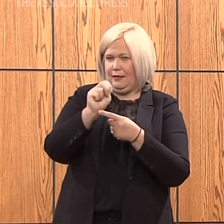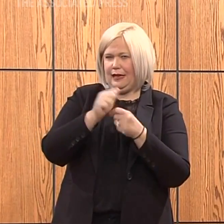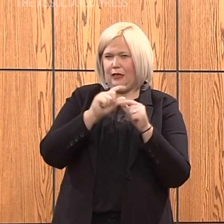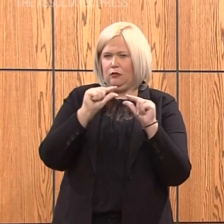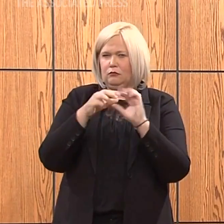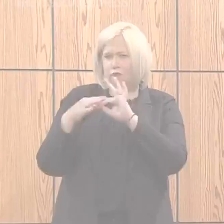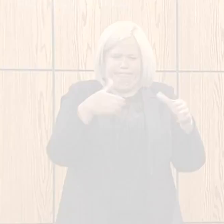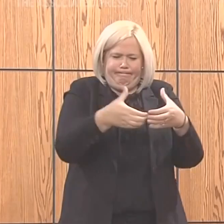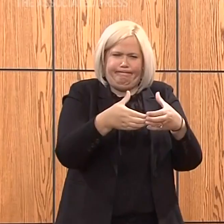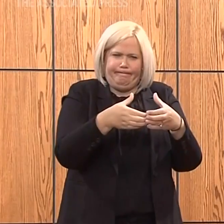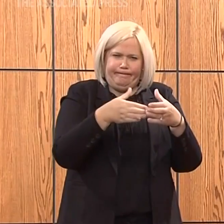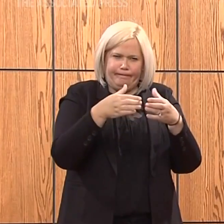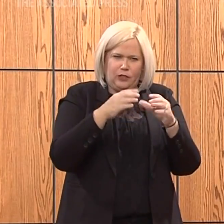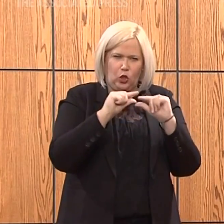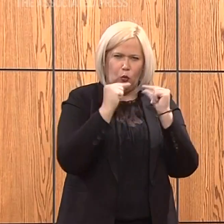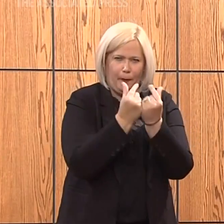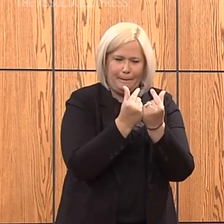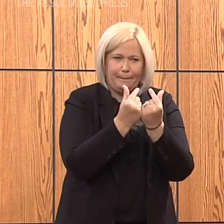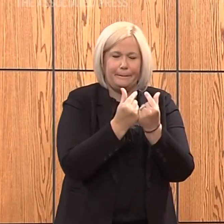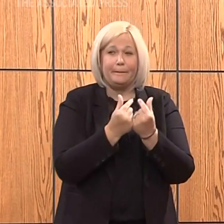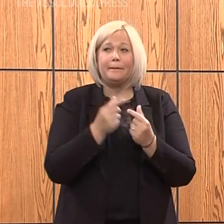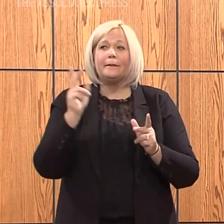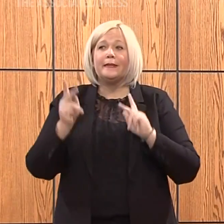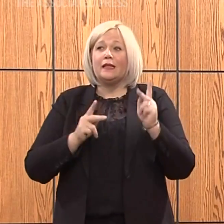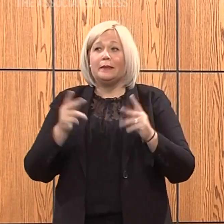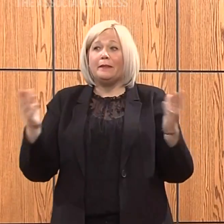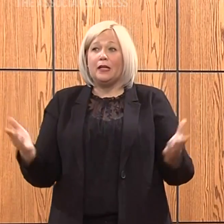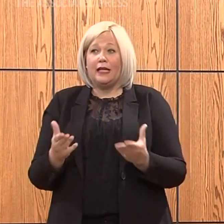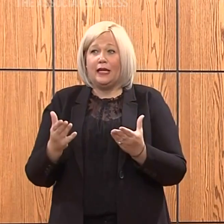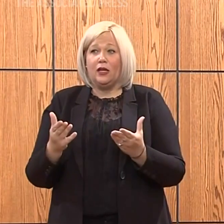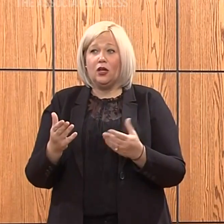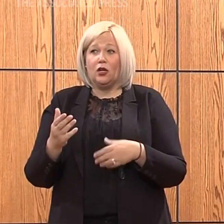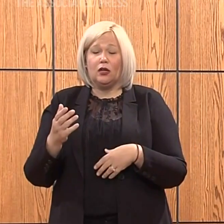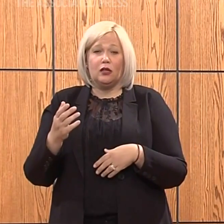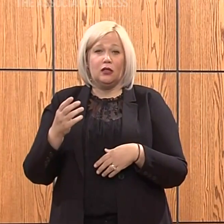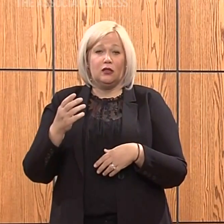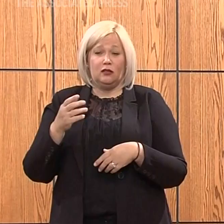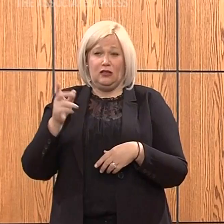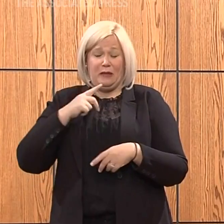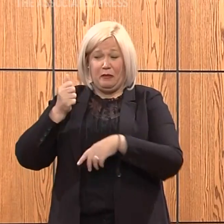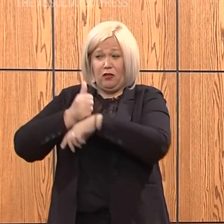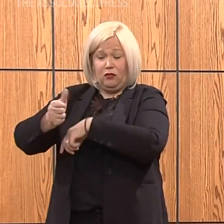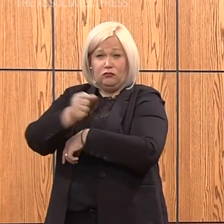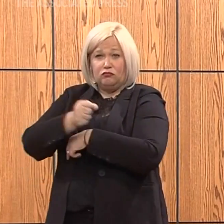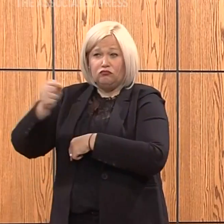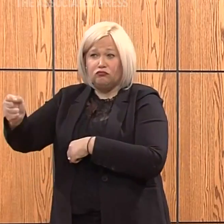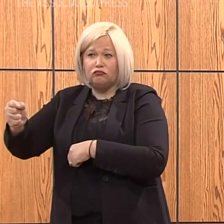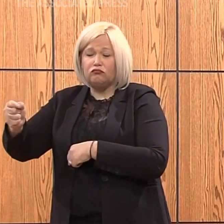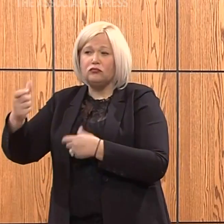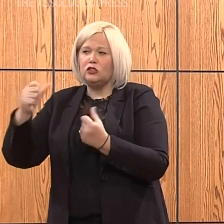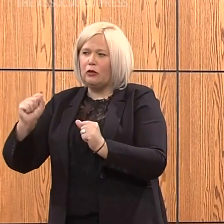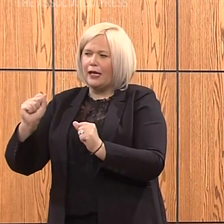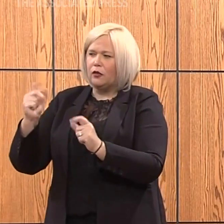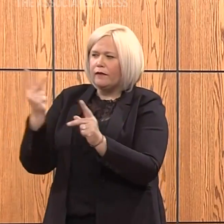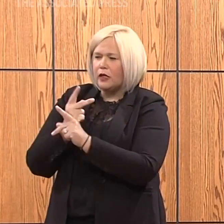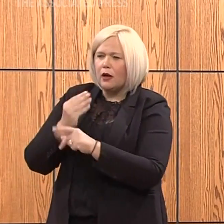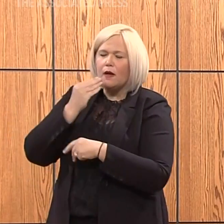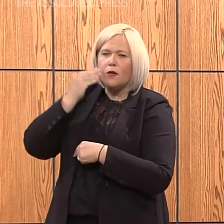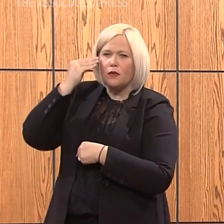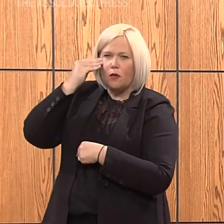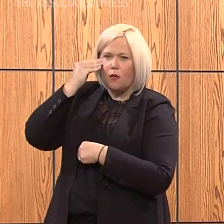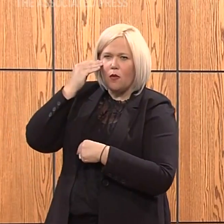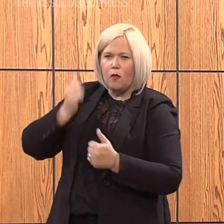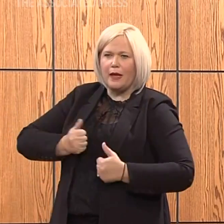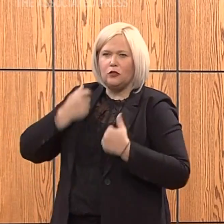Watchmen. The individuals in custody are suspected to have attempted to identify the home addresses of law